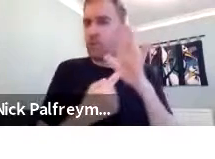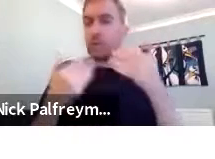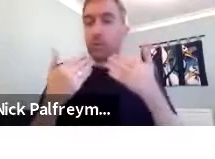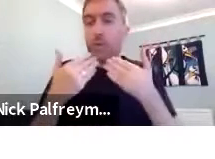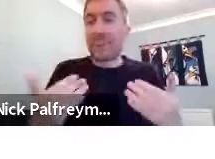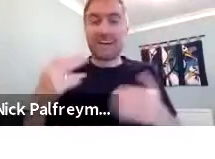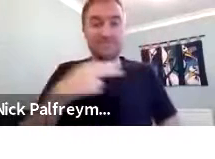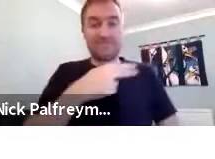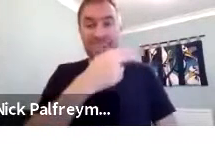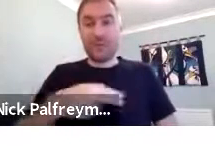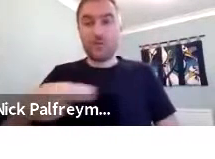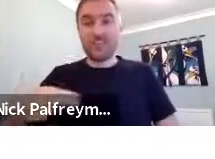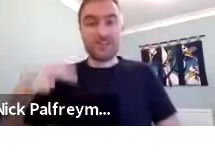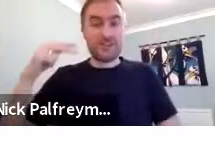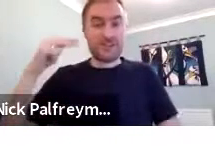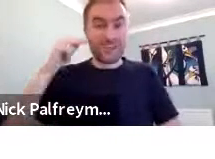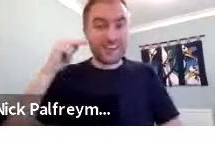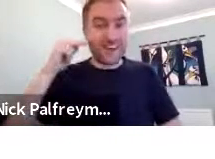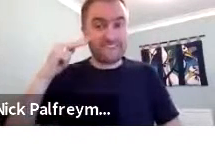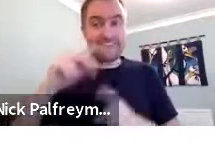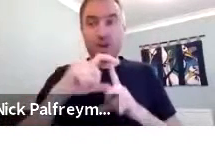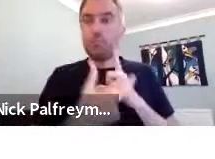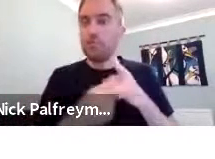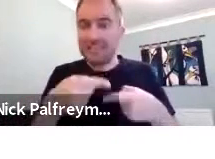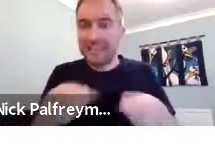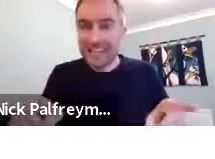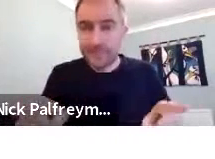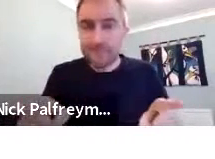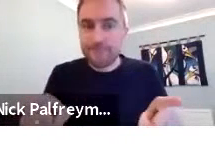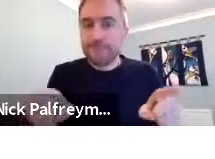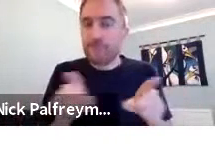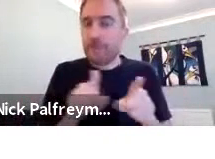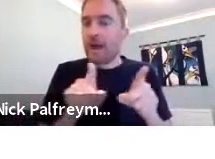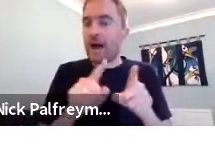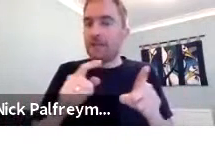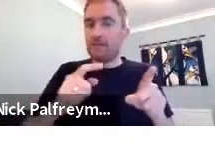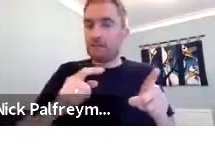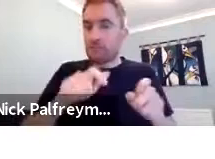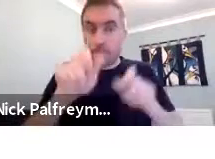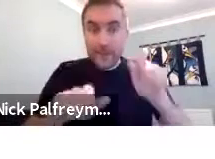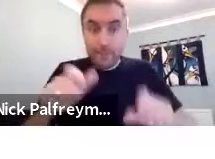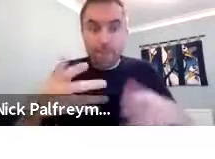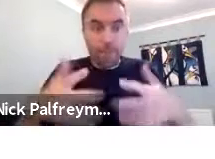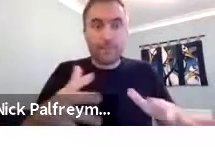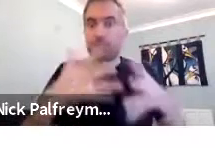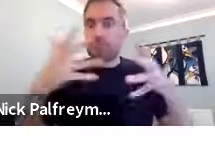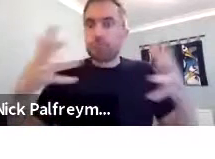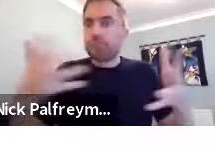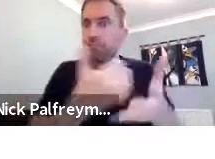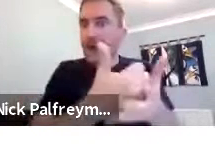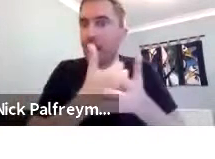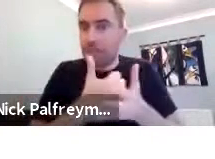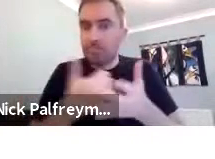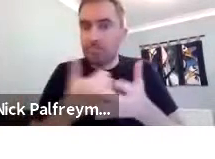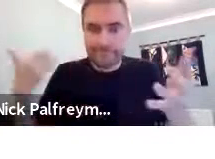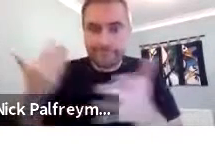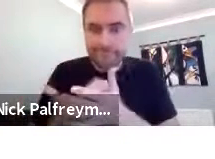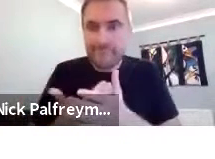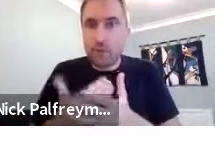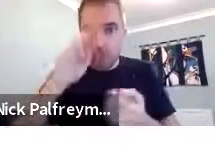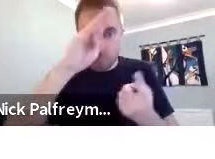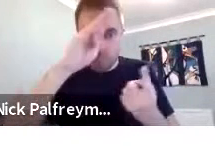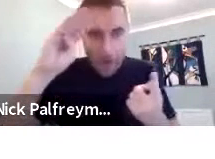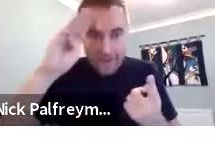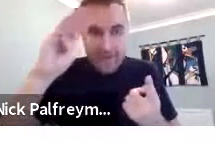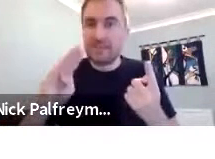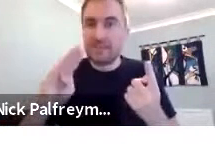me here to deliver this presentation. And it's also really important to thank the Indonesian deaf community. And the people